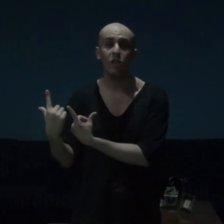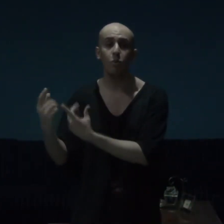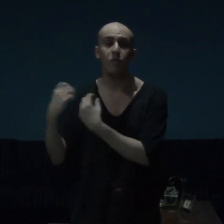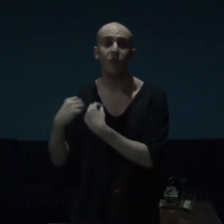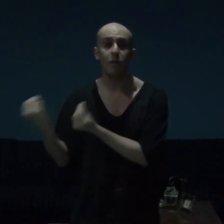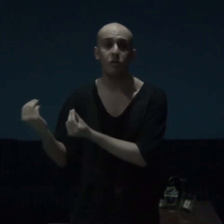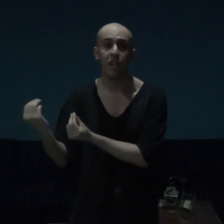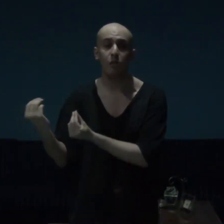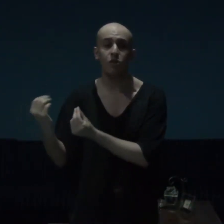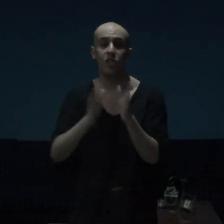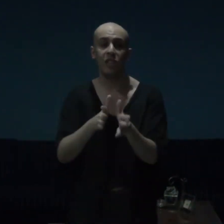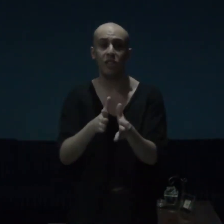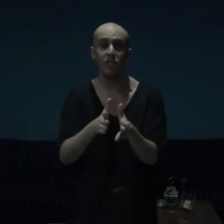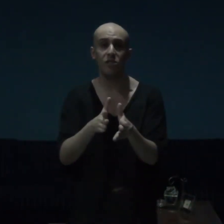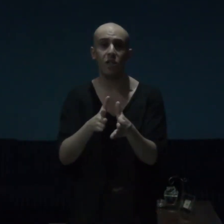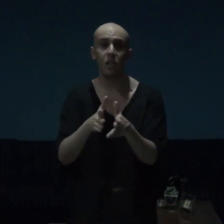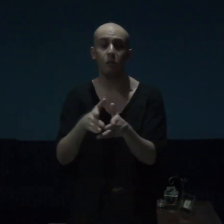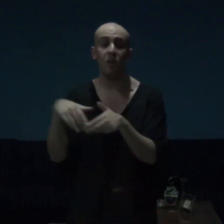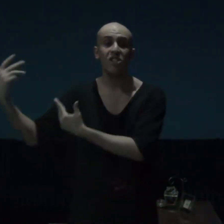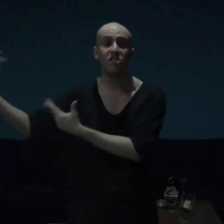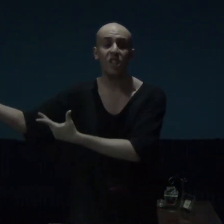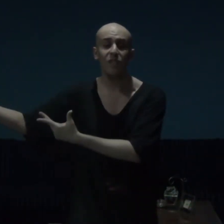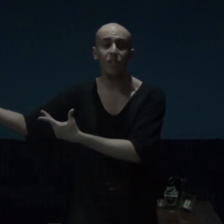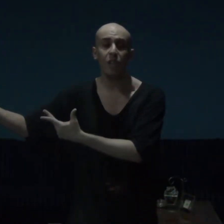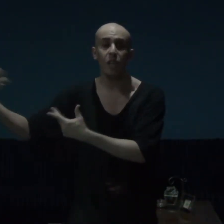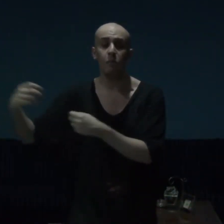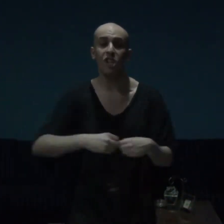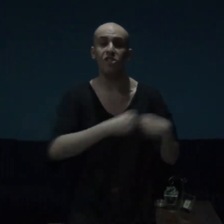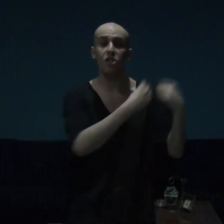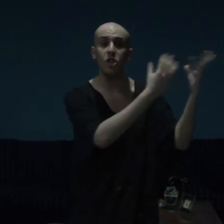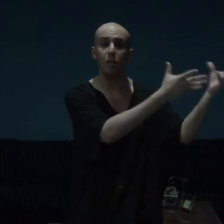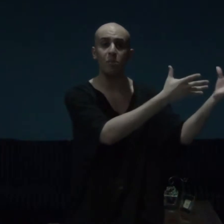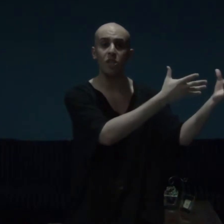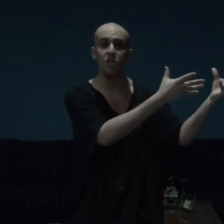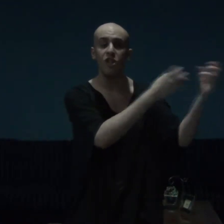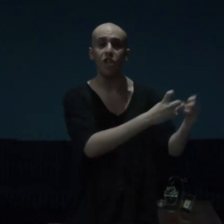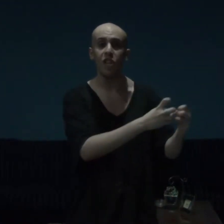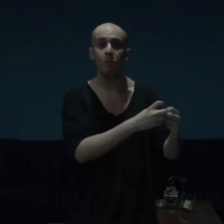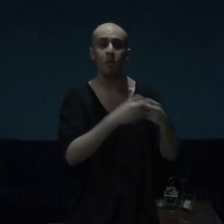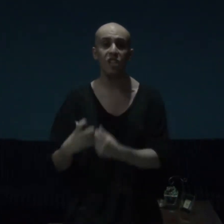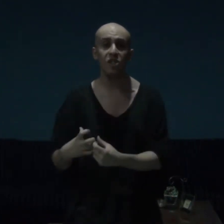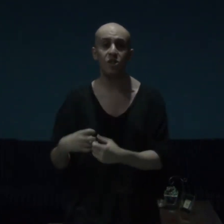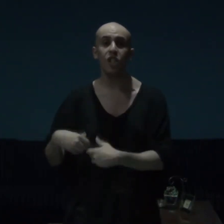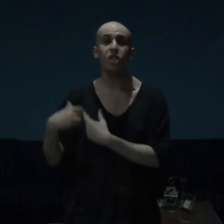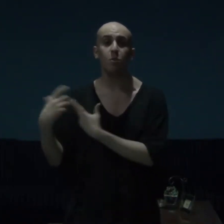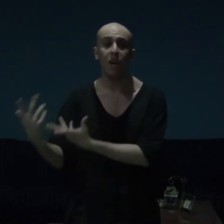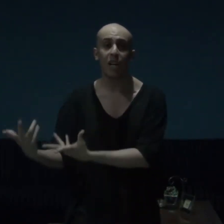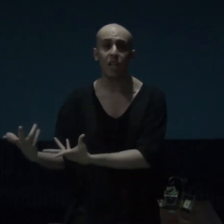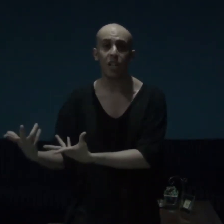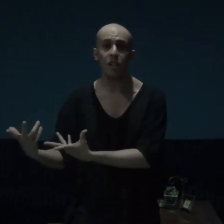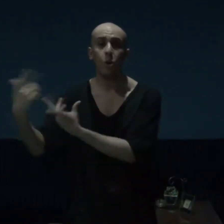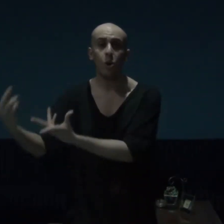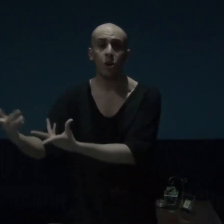we found out, that his name, his given name, his adopted name, is Ishmael, or